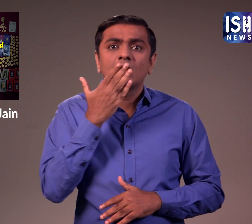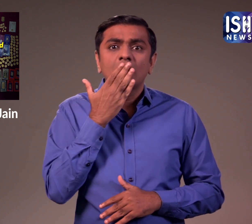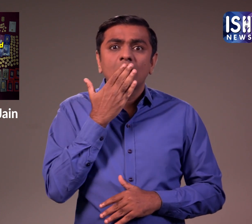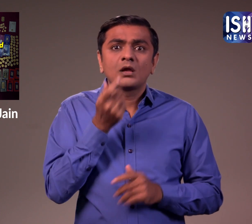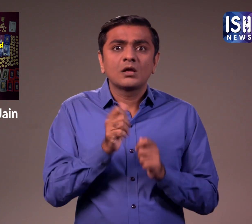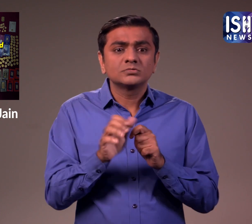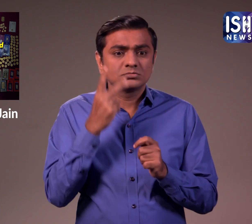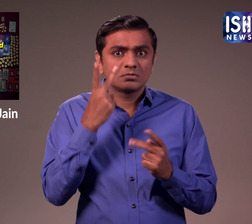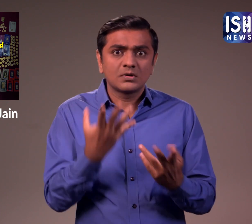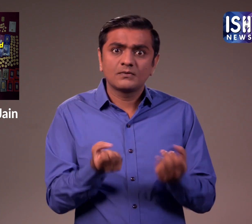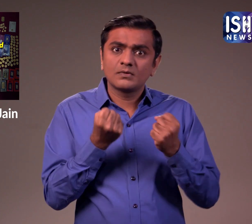.80 kg.